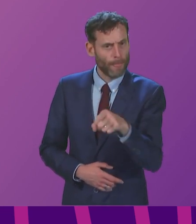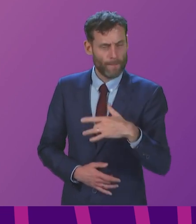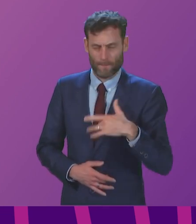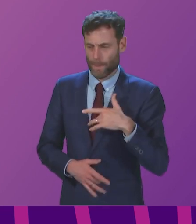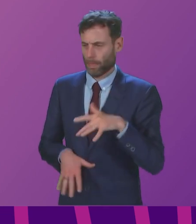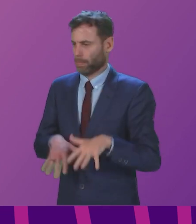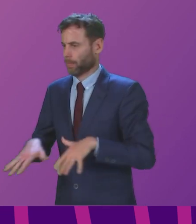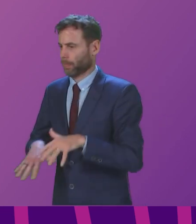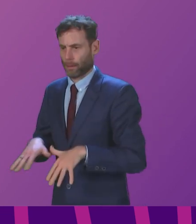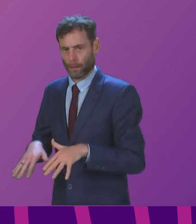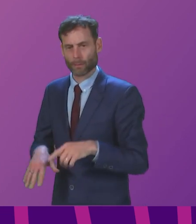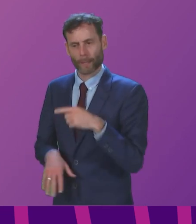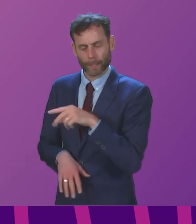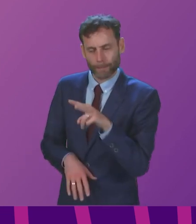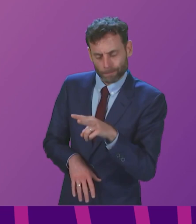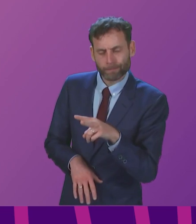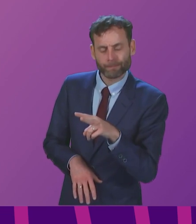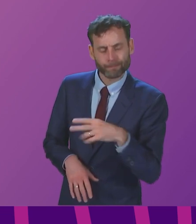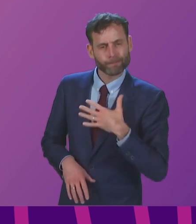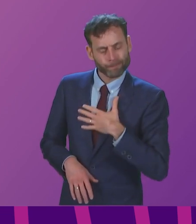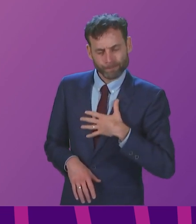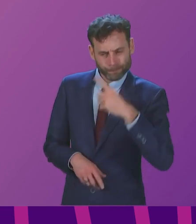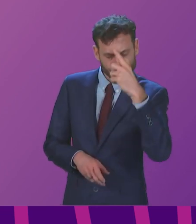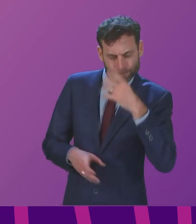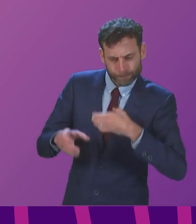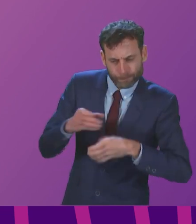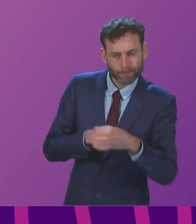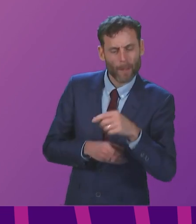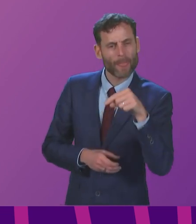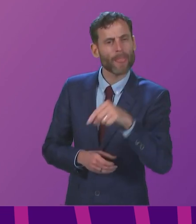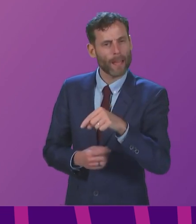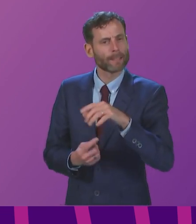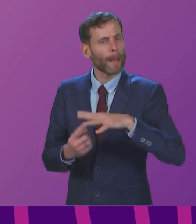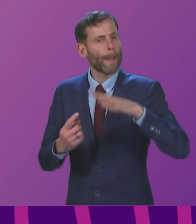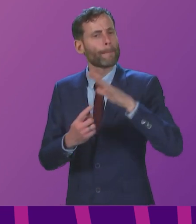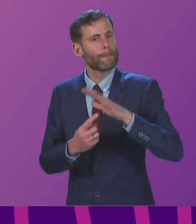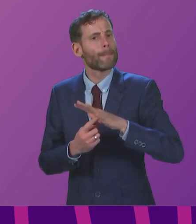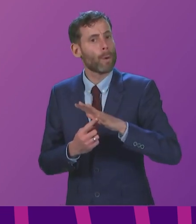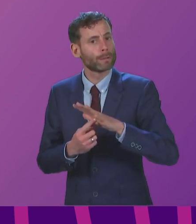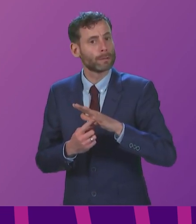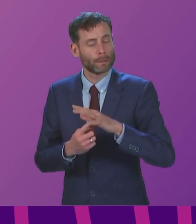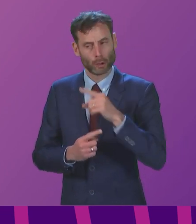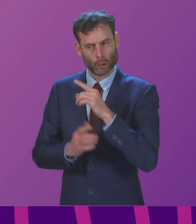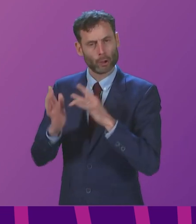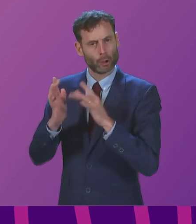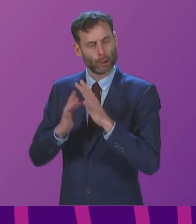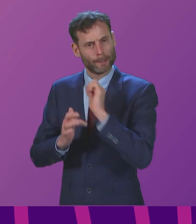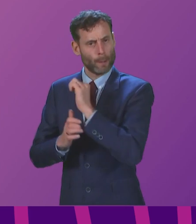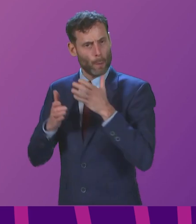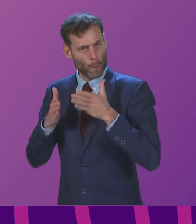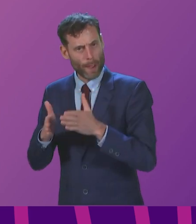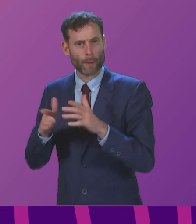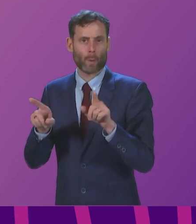Compassion on people is the most important thing we can say about Jesus and about God.